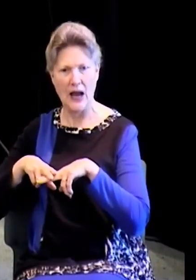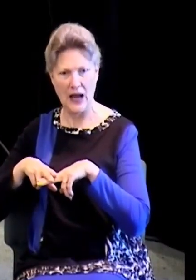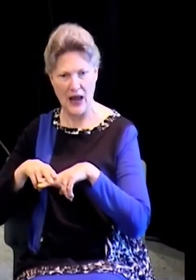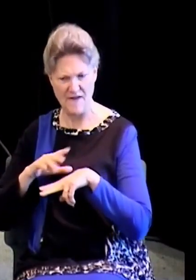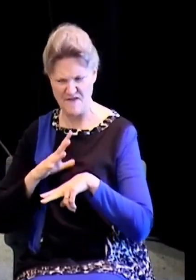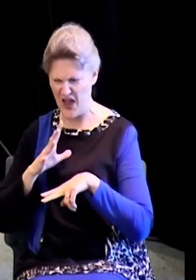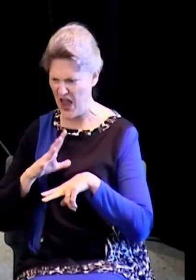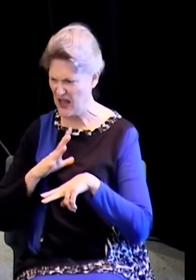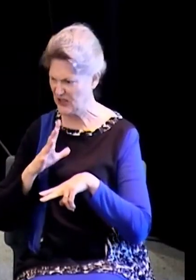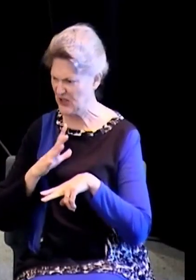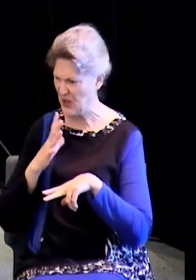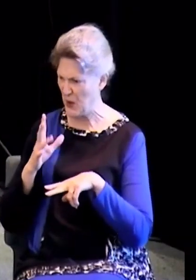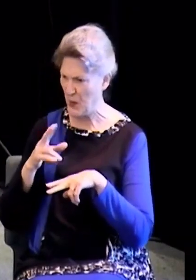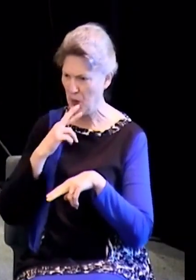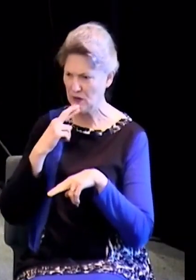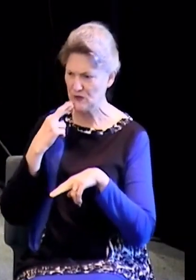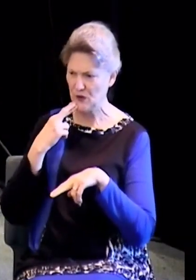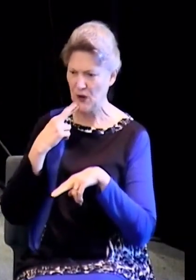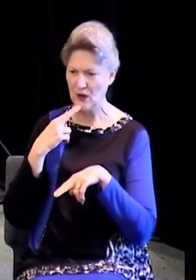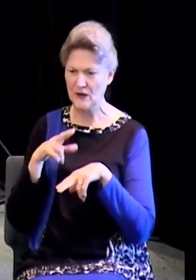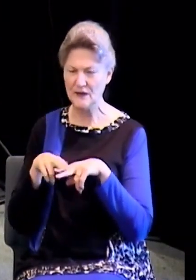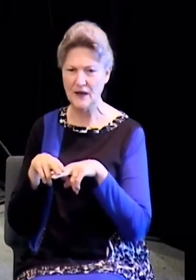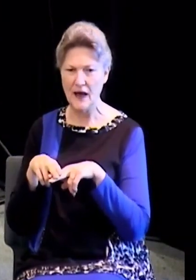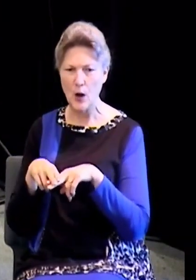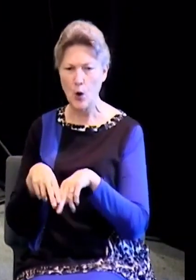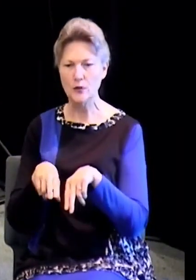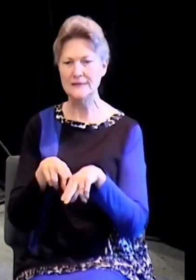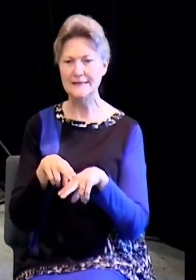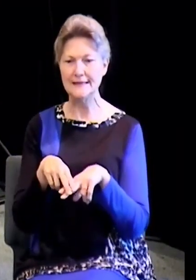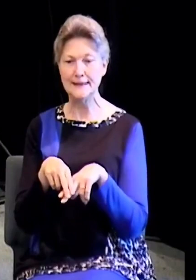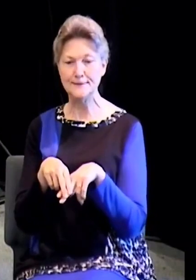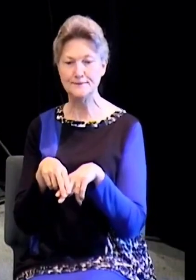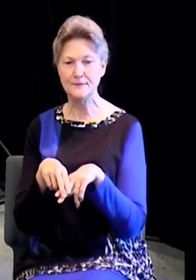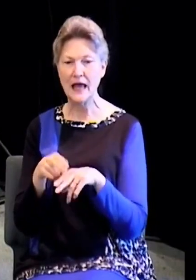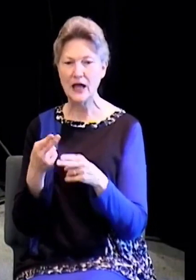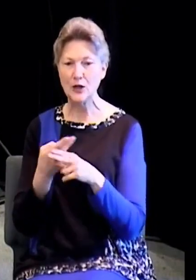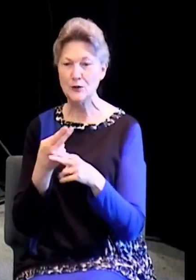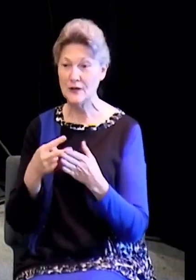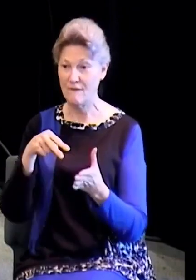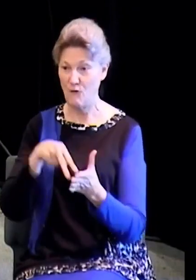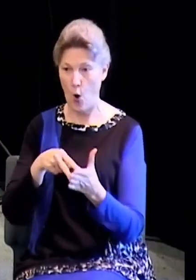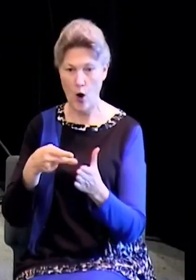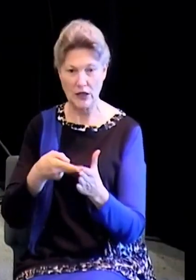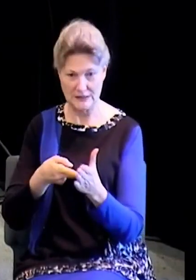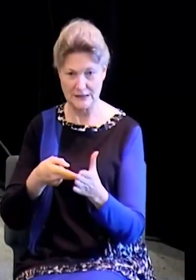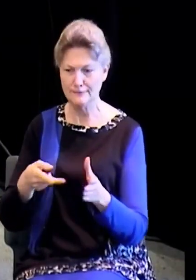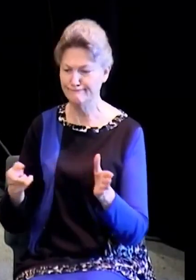These people that were all around me knew what they were doing because they weren't six.